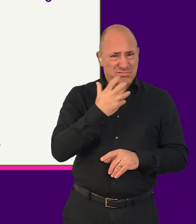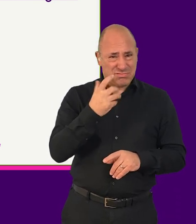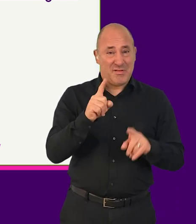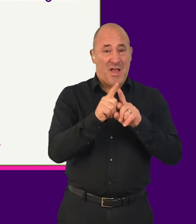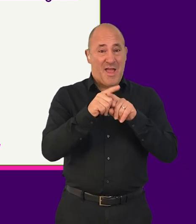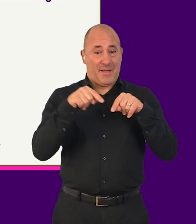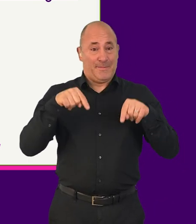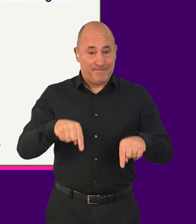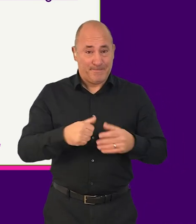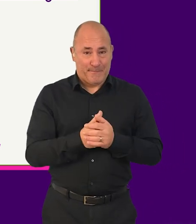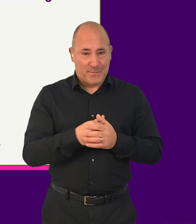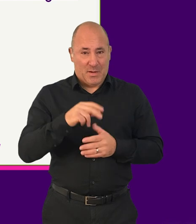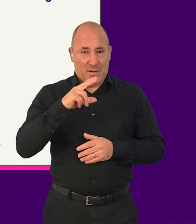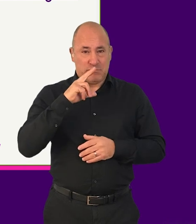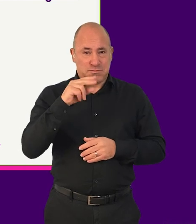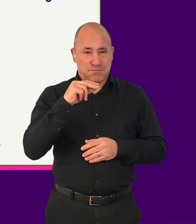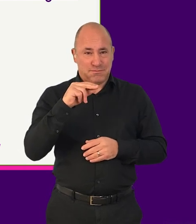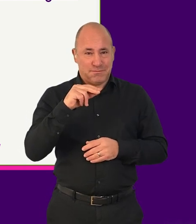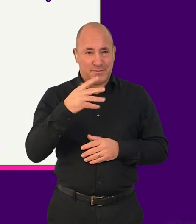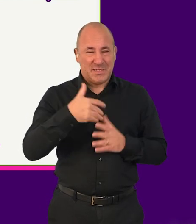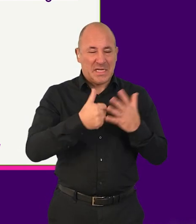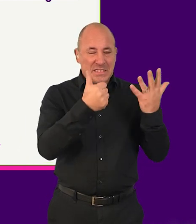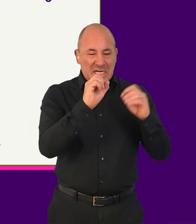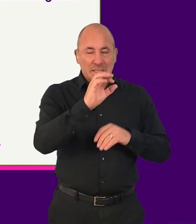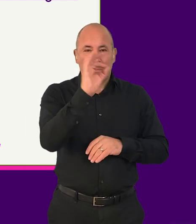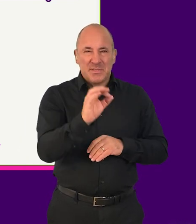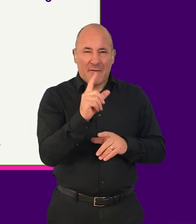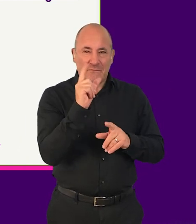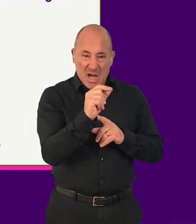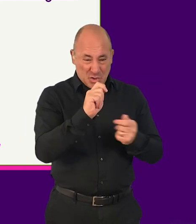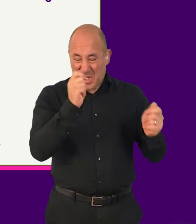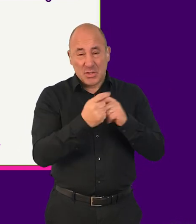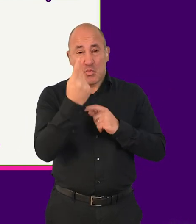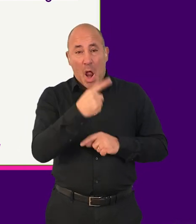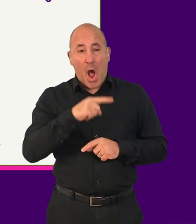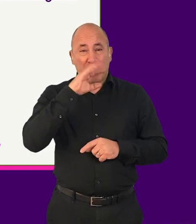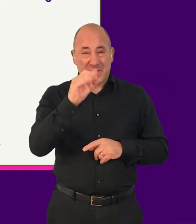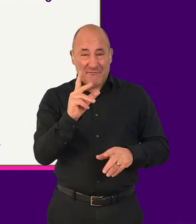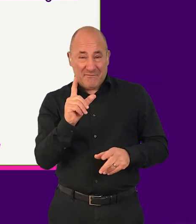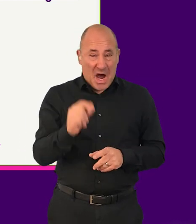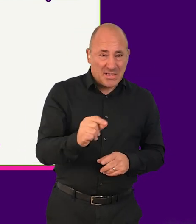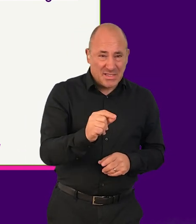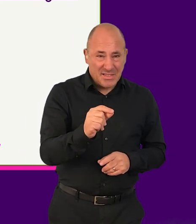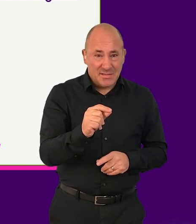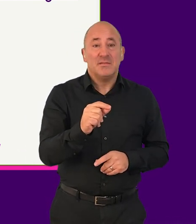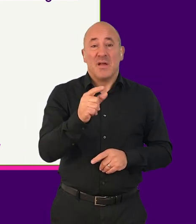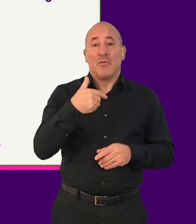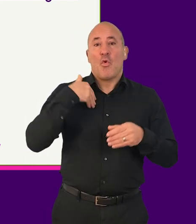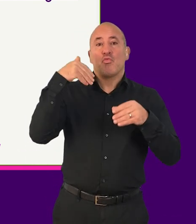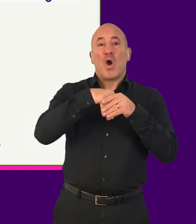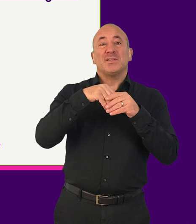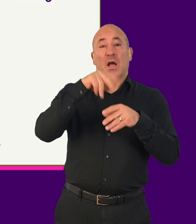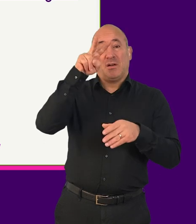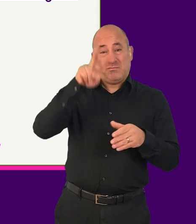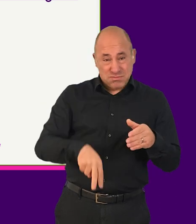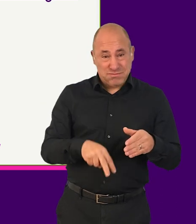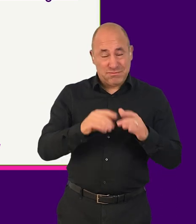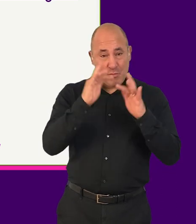here we change the speaking rate in NVDA's speech settings from 60% to 100%, and then read through content